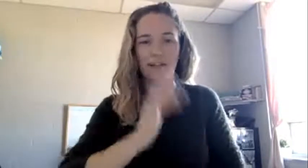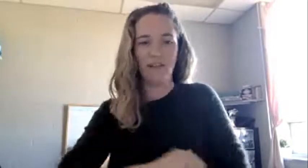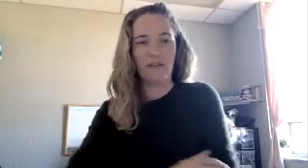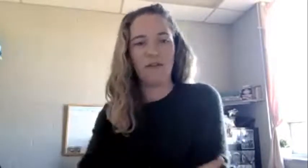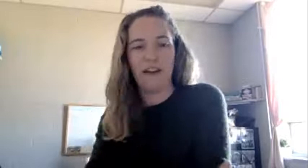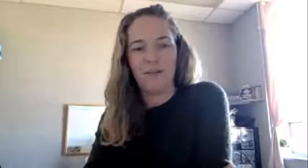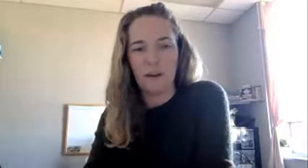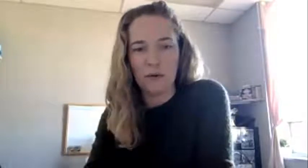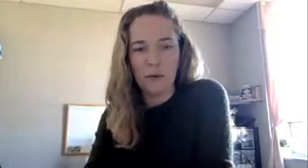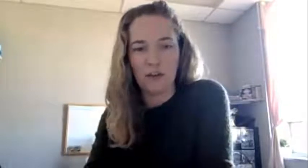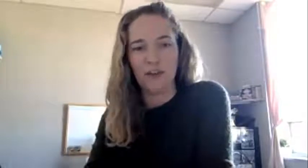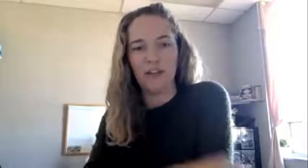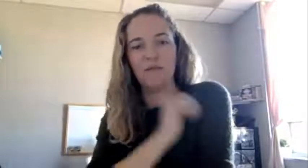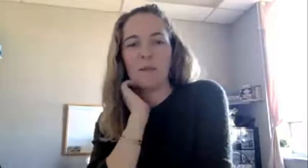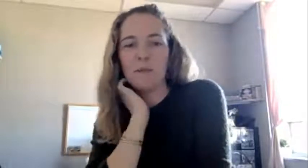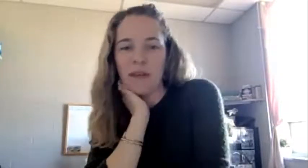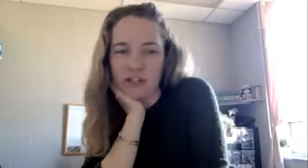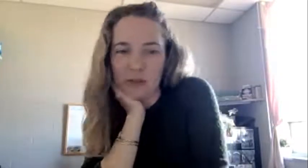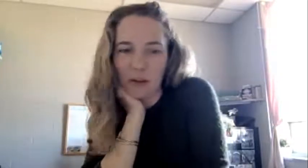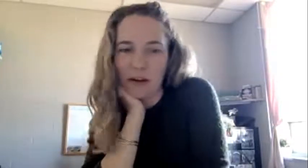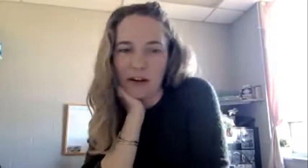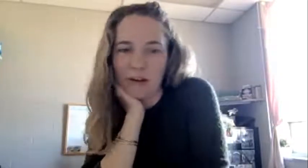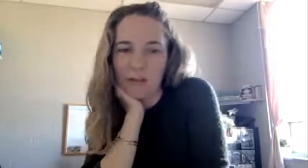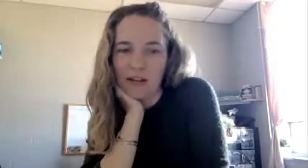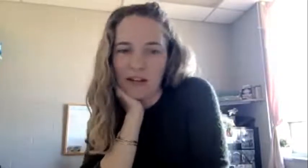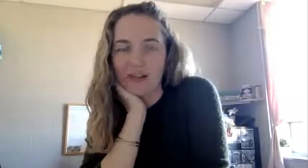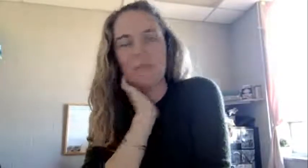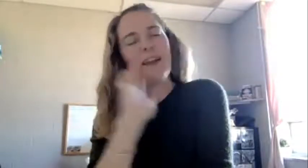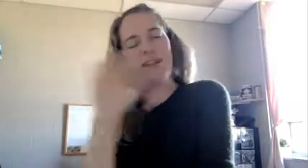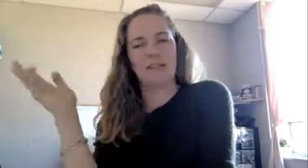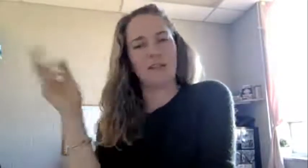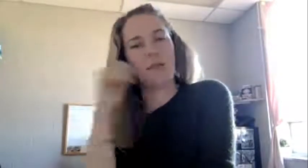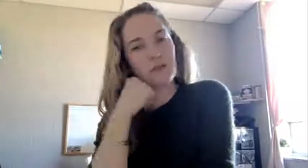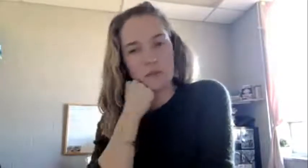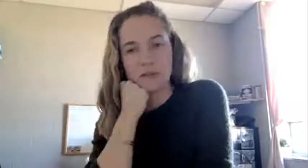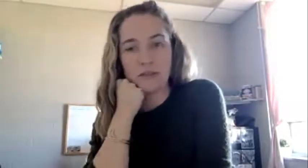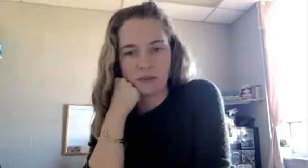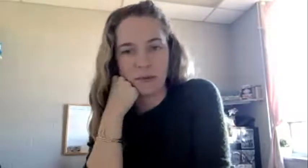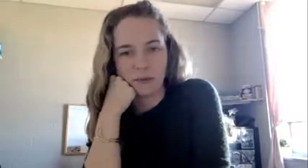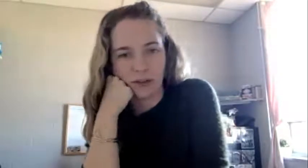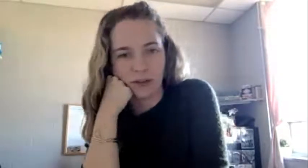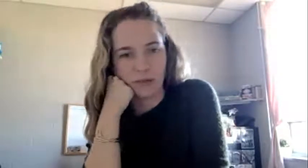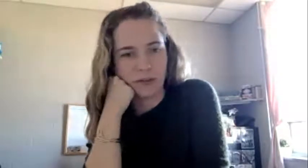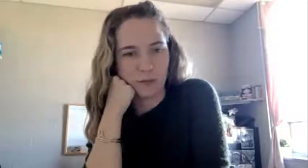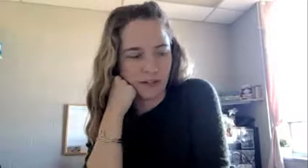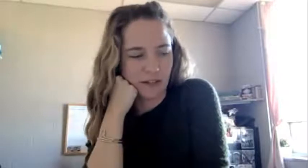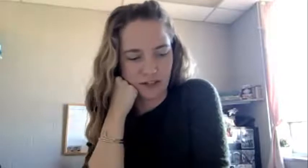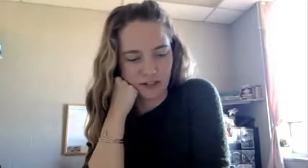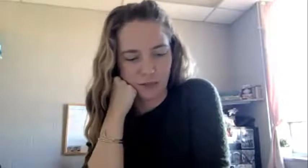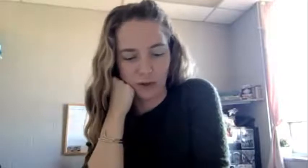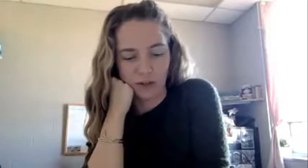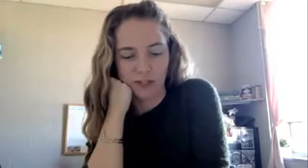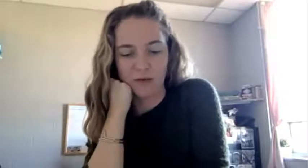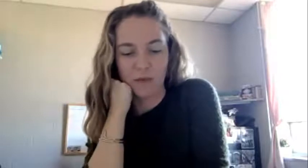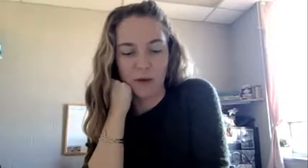75 and go to Bowling Green for my PhD program. I had looked at some other schools and there were some other really good ones, but that just worked out well.